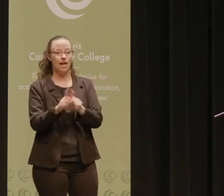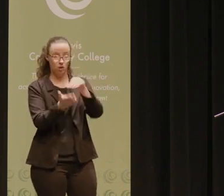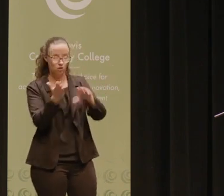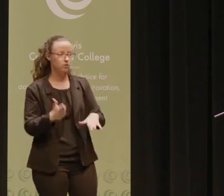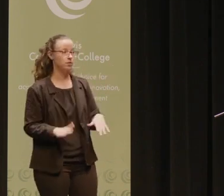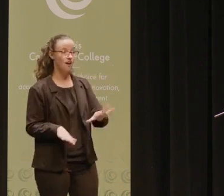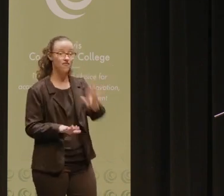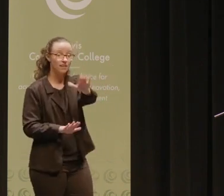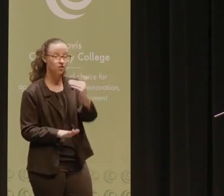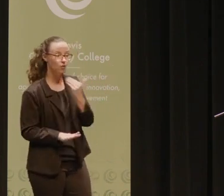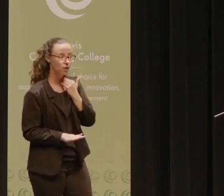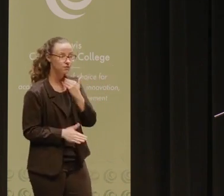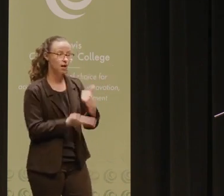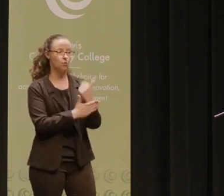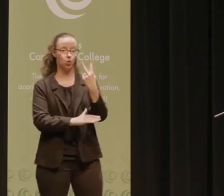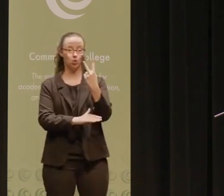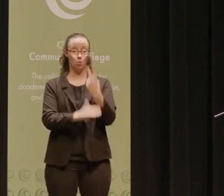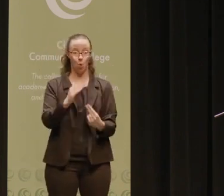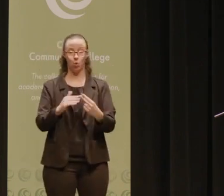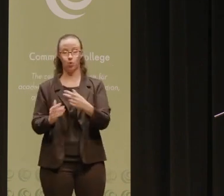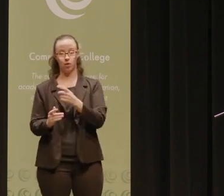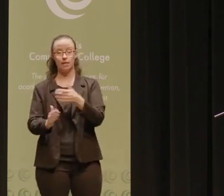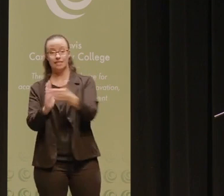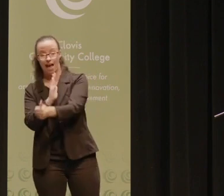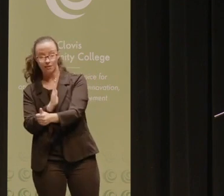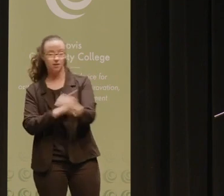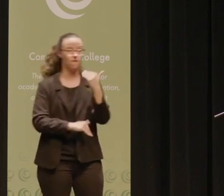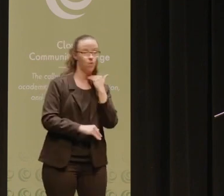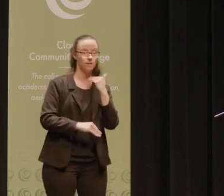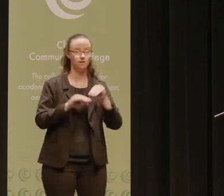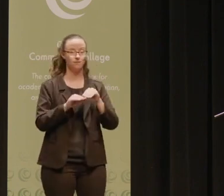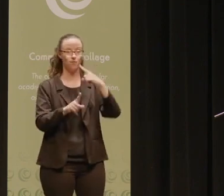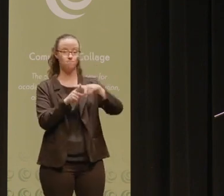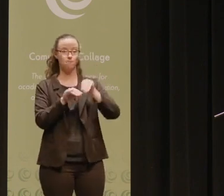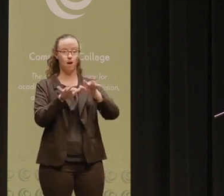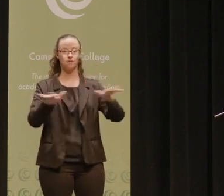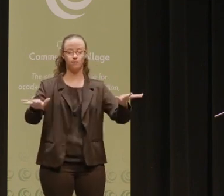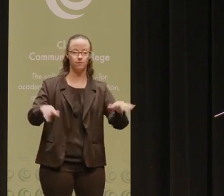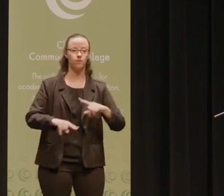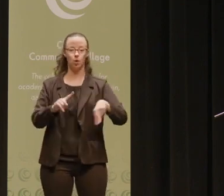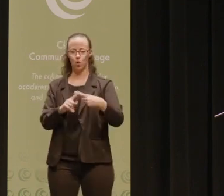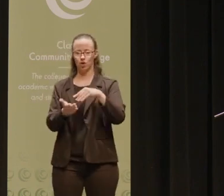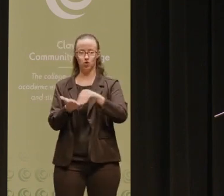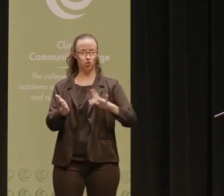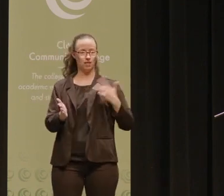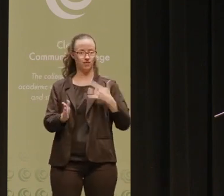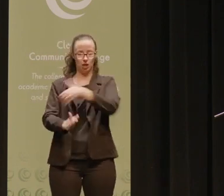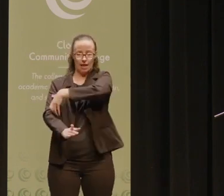voices, and helping them use both to impact their families and communities in positive ways. When students are empowered,